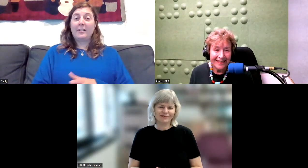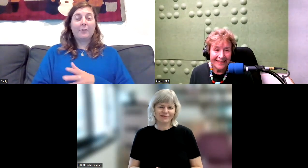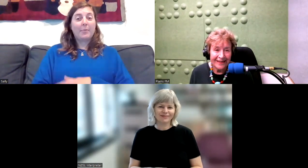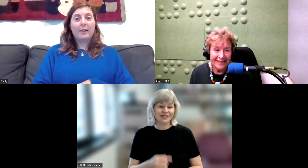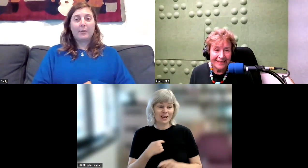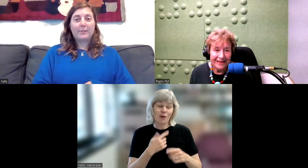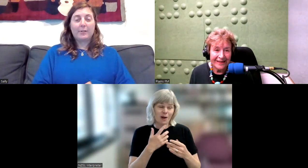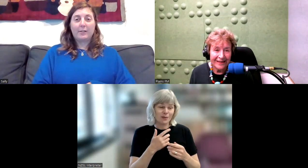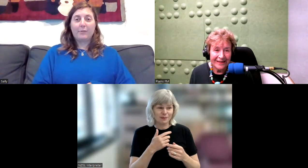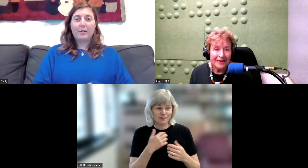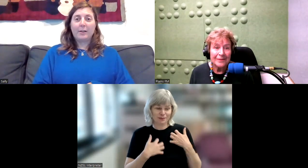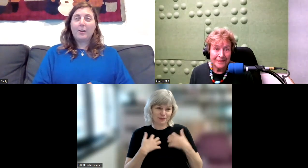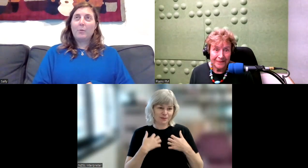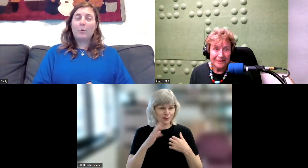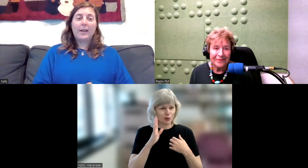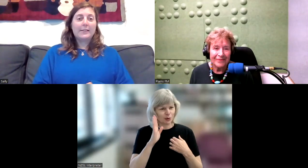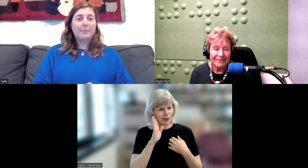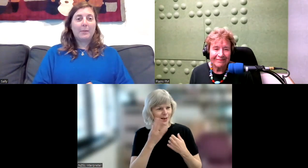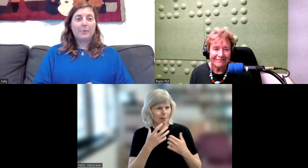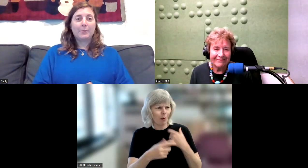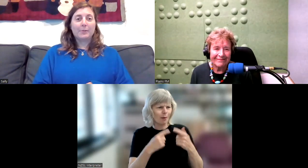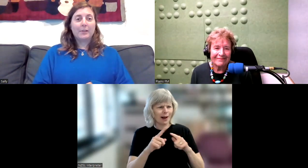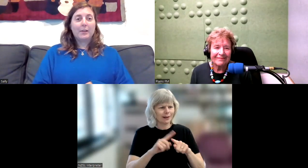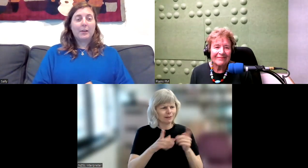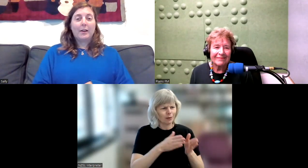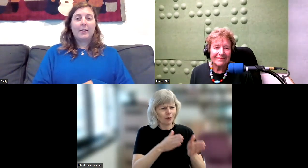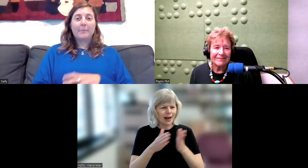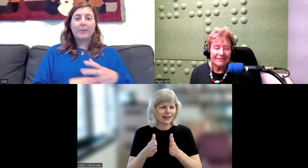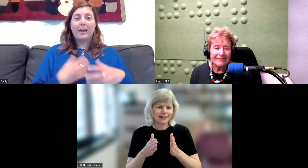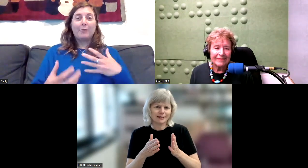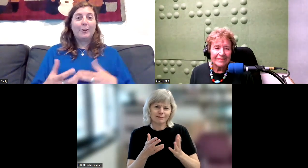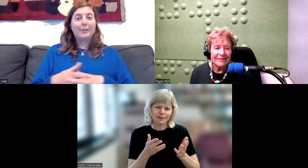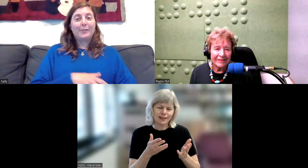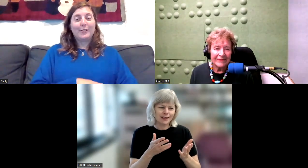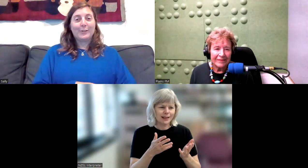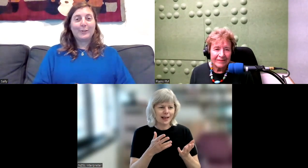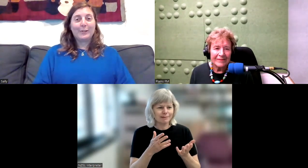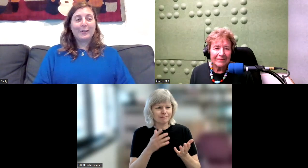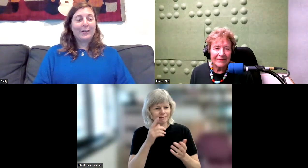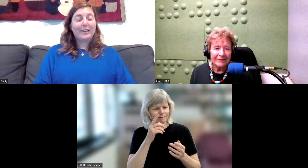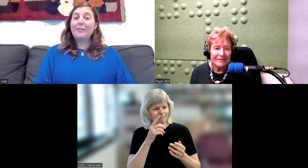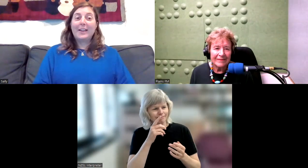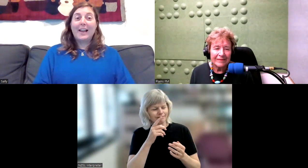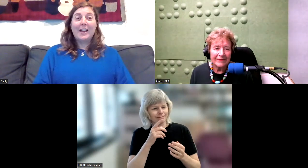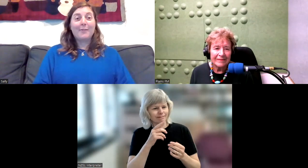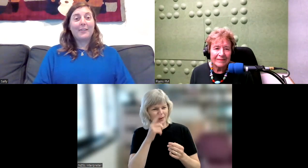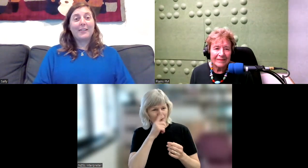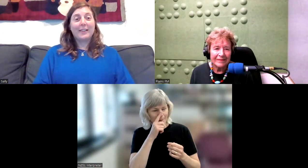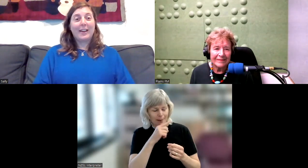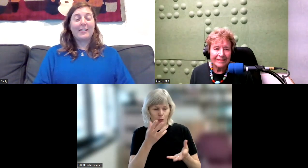the different pathways or the different ways that people have learned to live their lives as